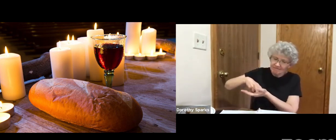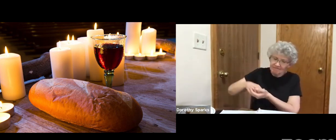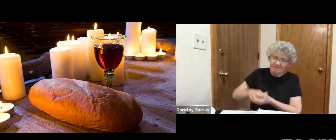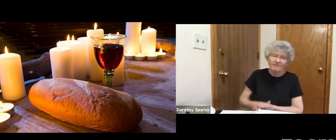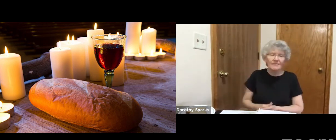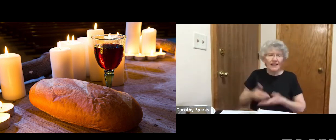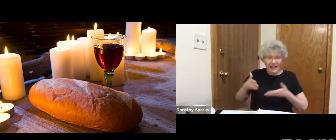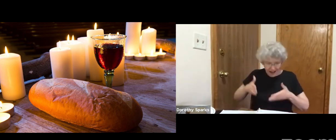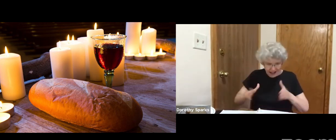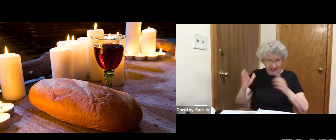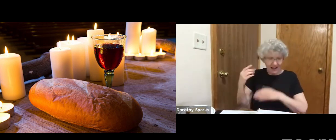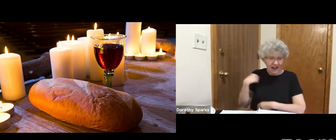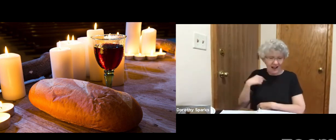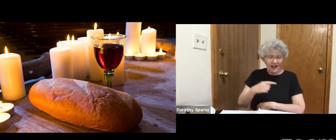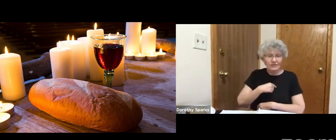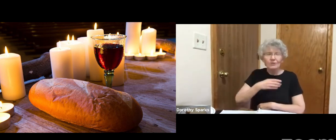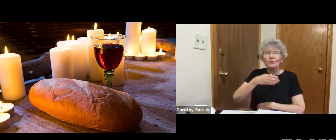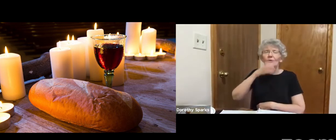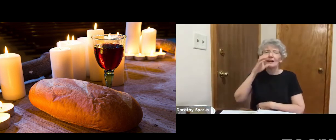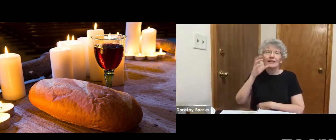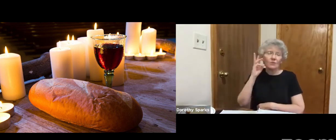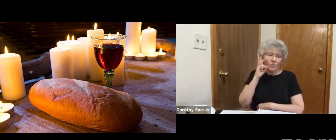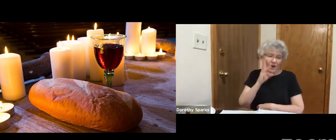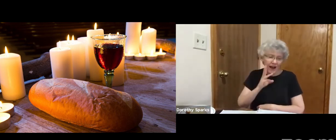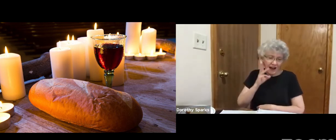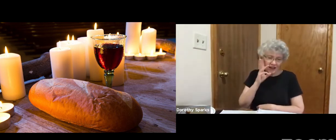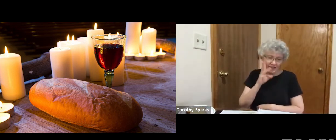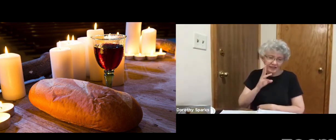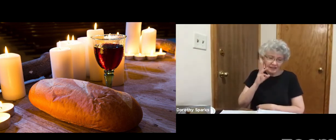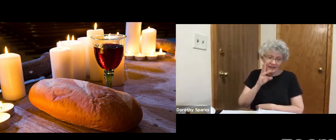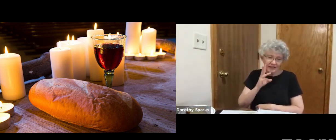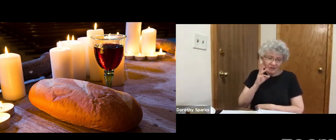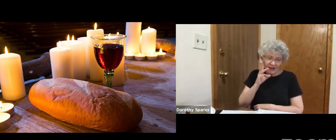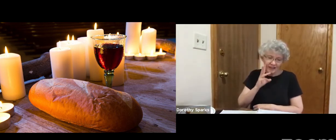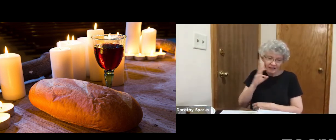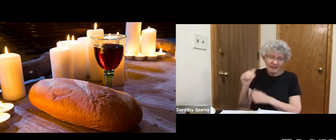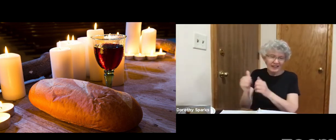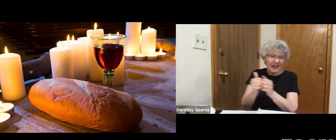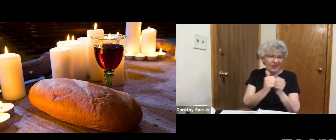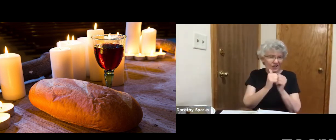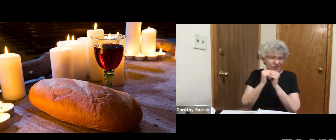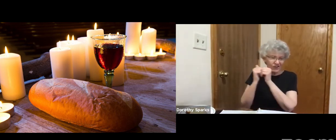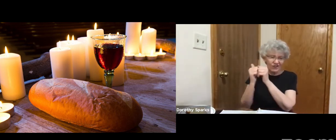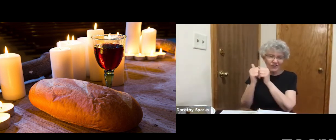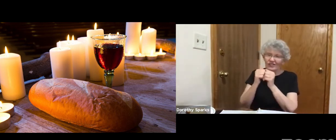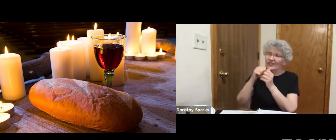When